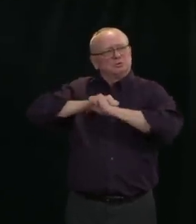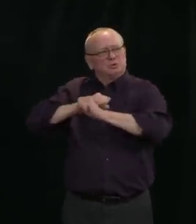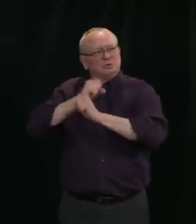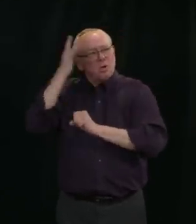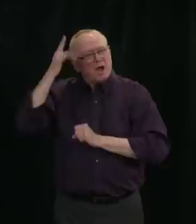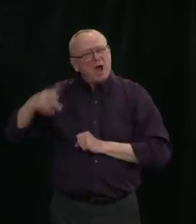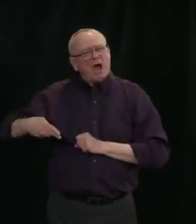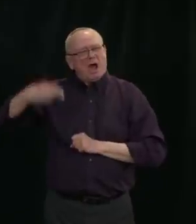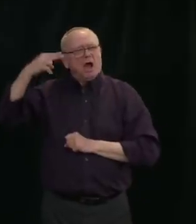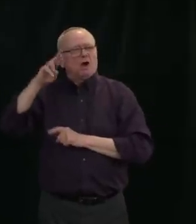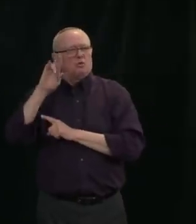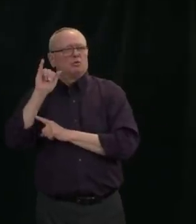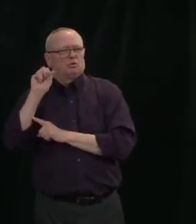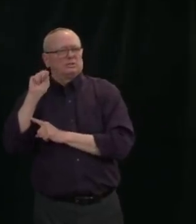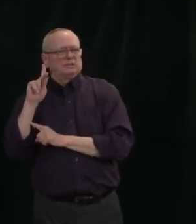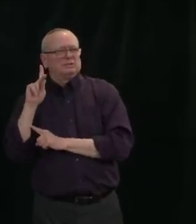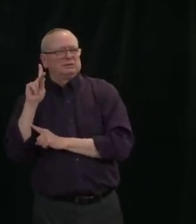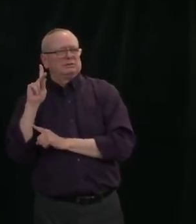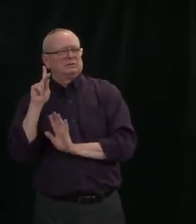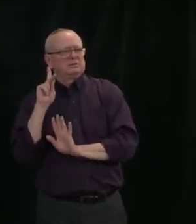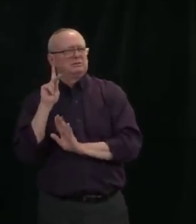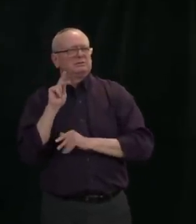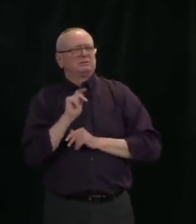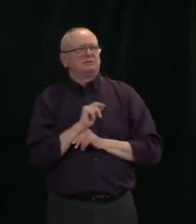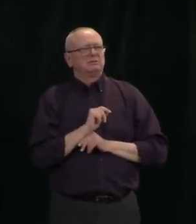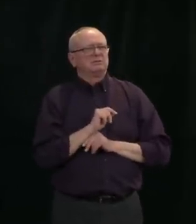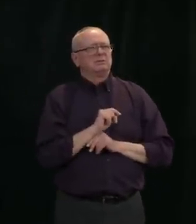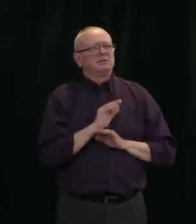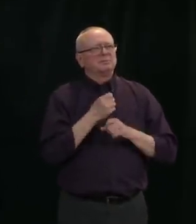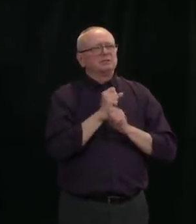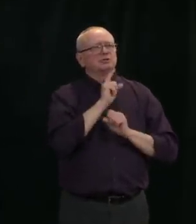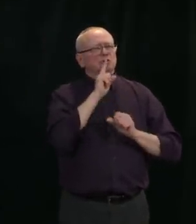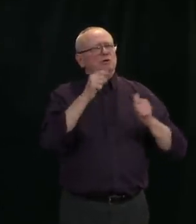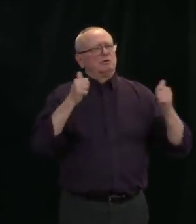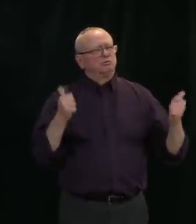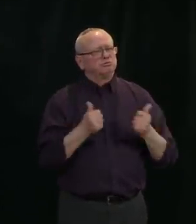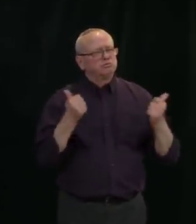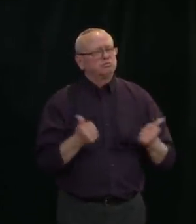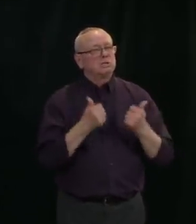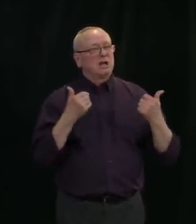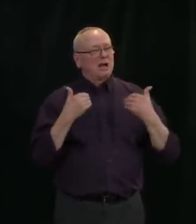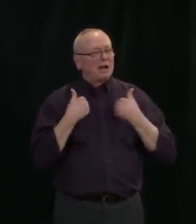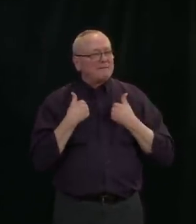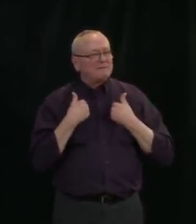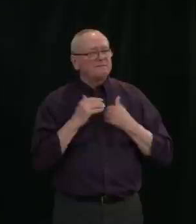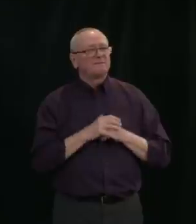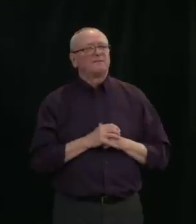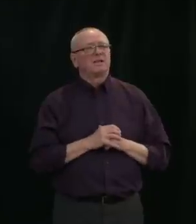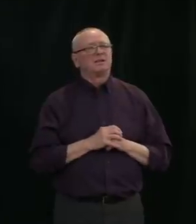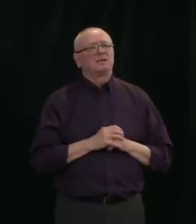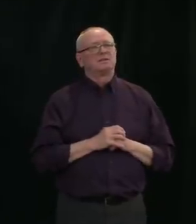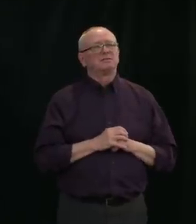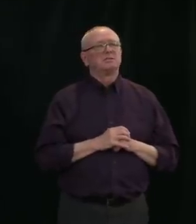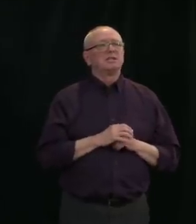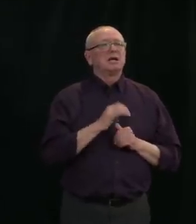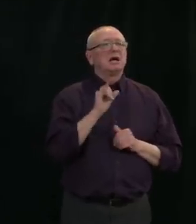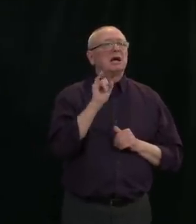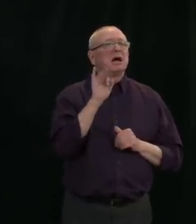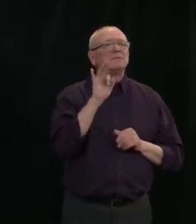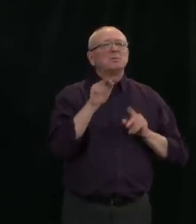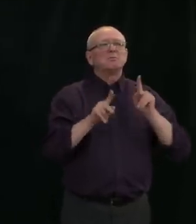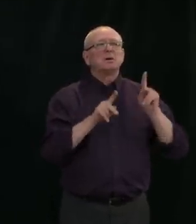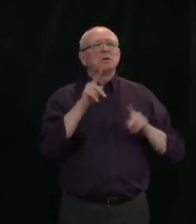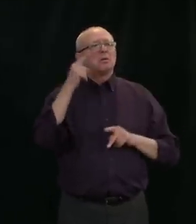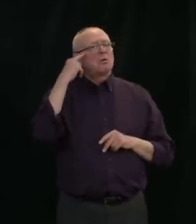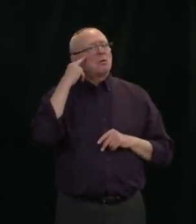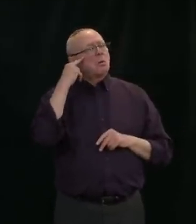So that supply issue is one thing to consider. Second of all, people are considering wearing cloth masks, they need to make sure that they